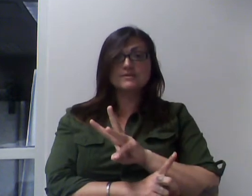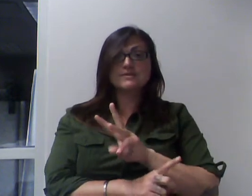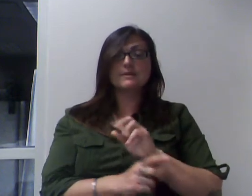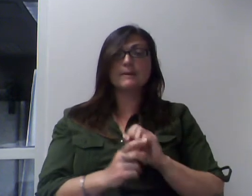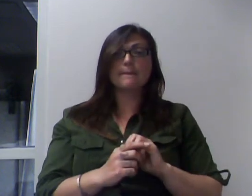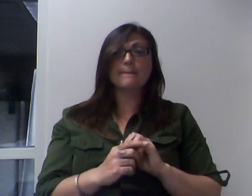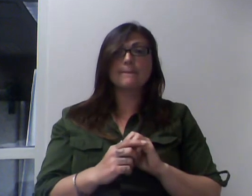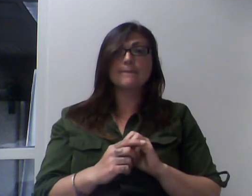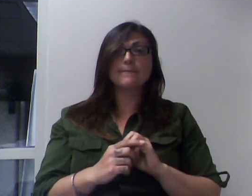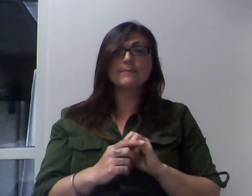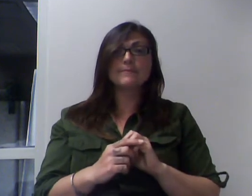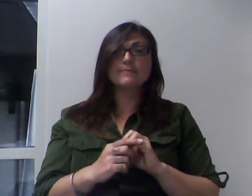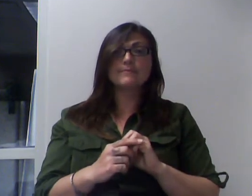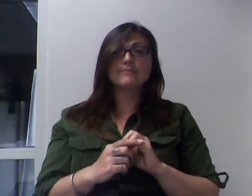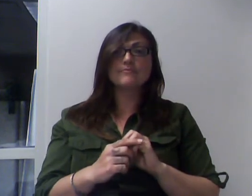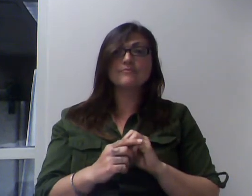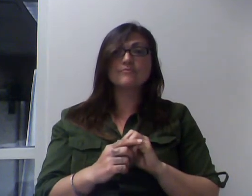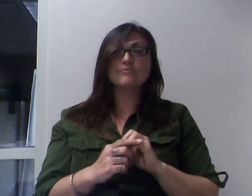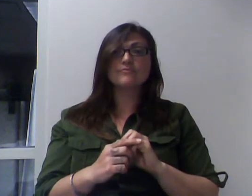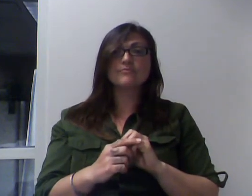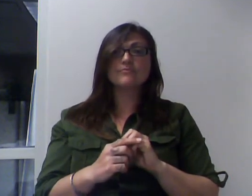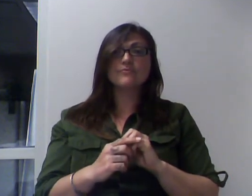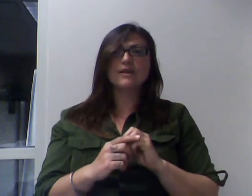And now, how long is this rectangle?